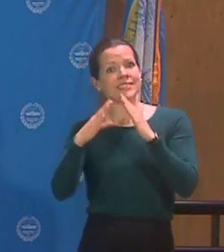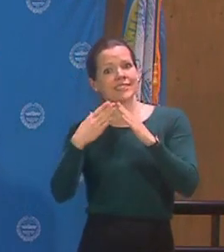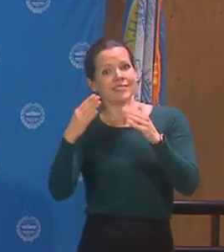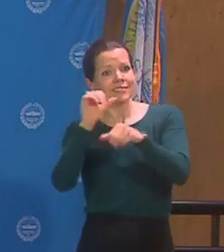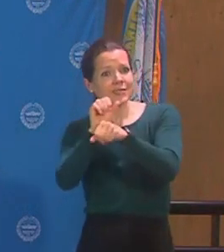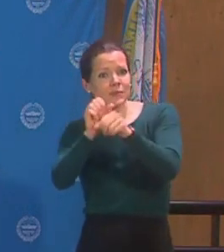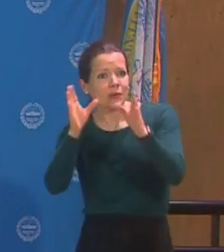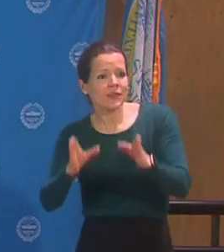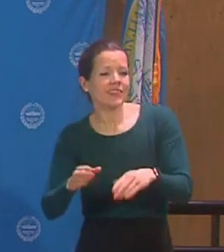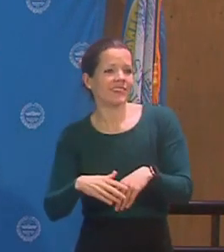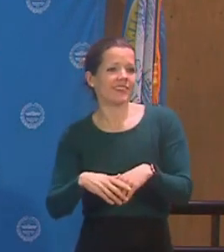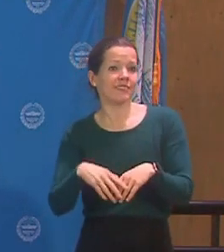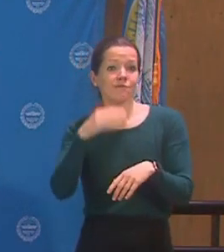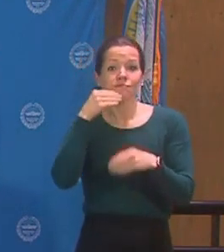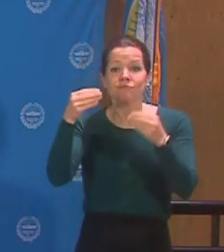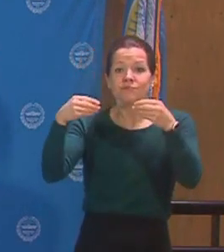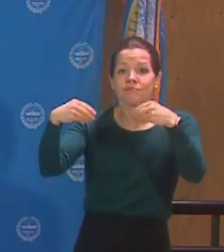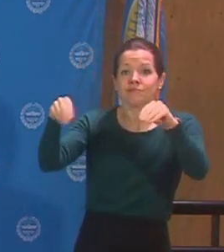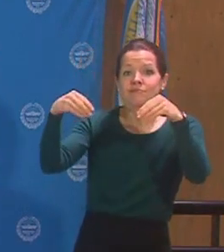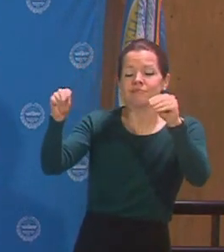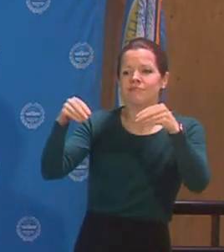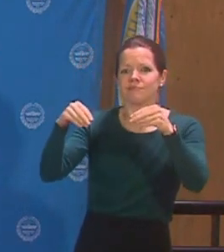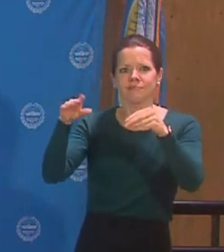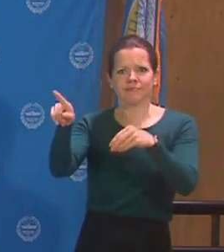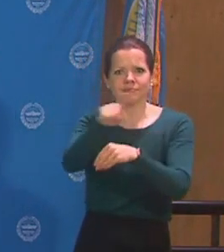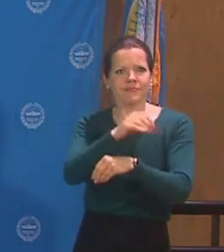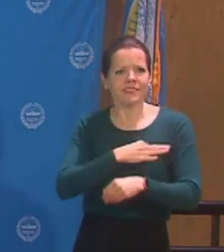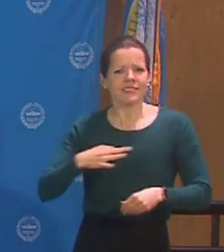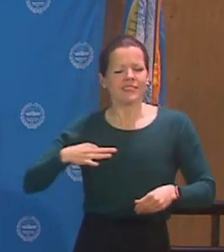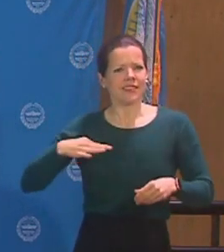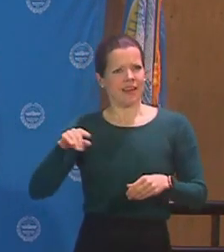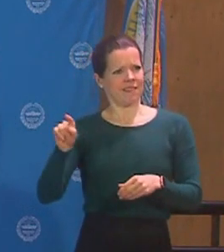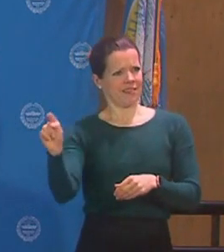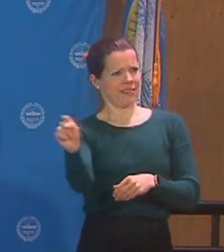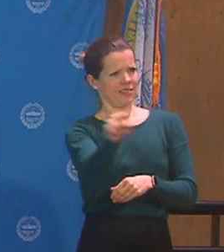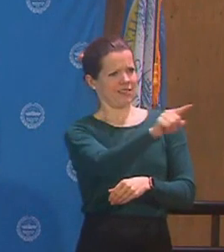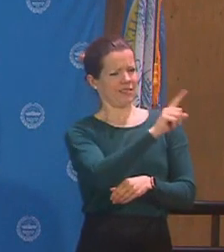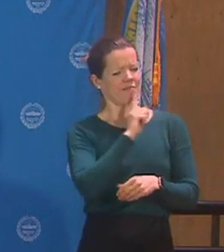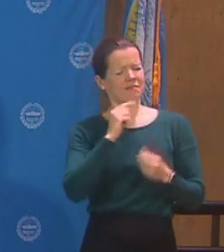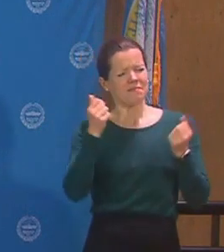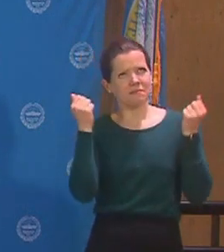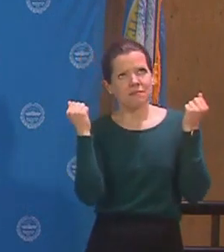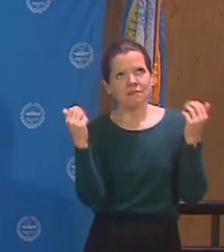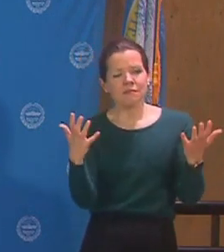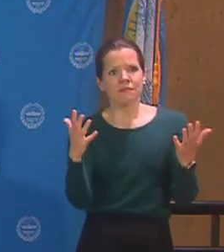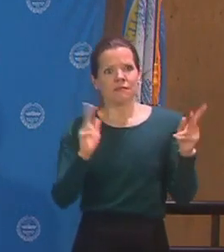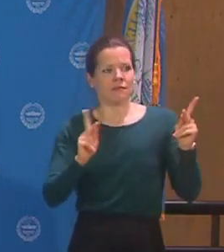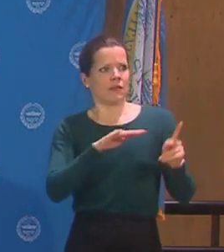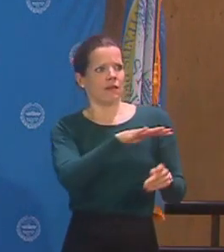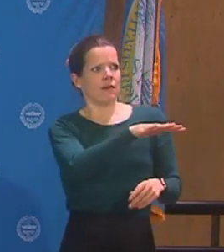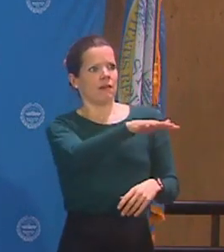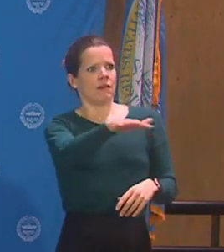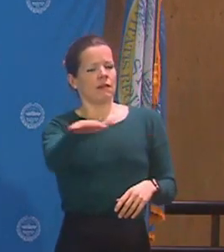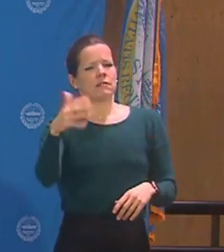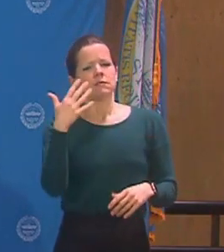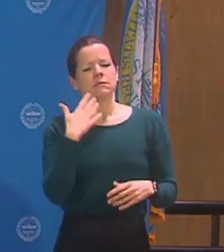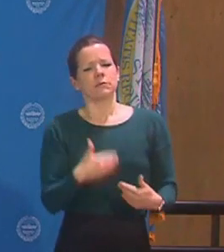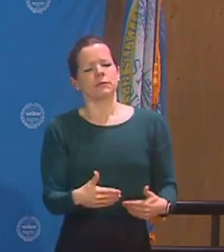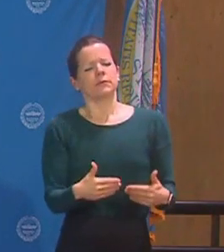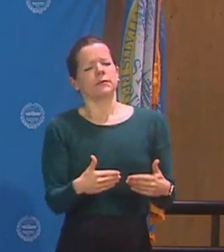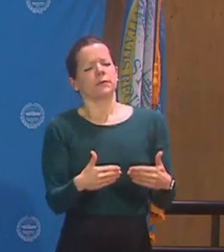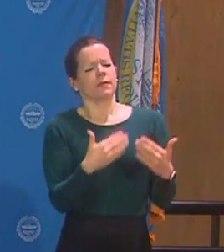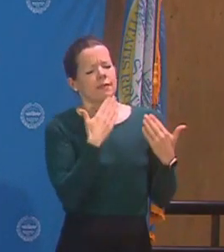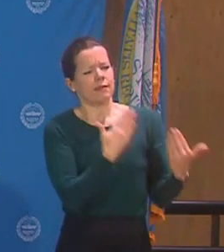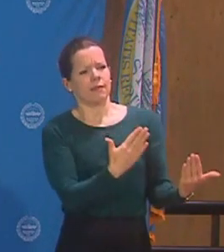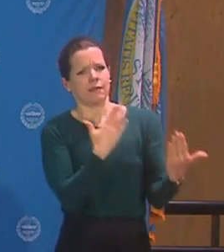many people work throughout the weekends. So I want to thank you for your incredible service to our city, our